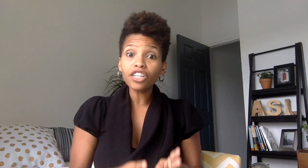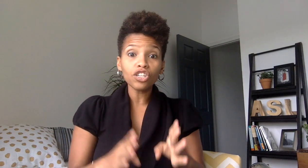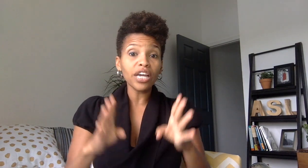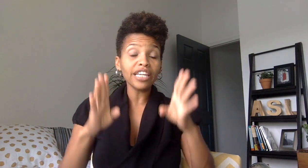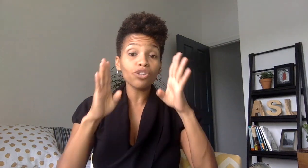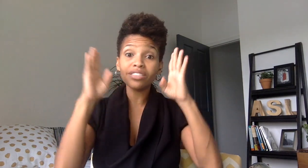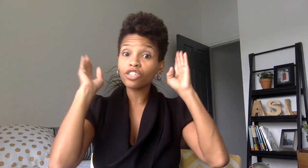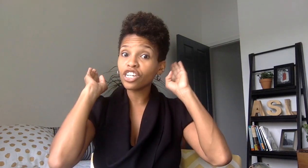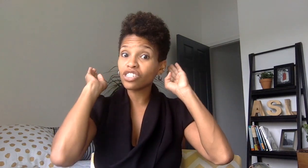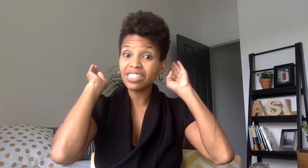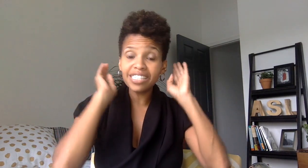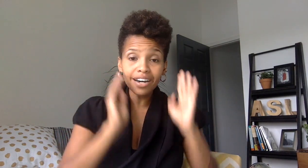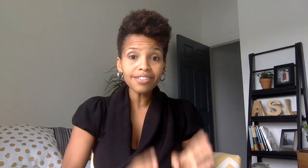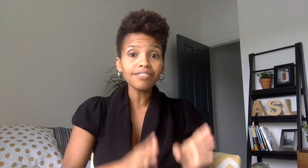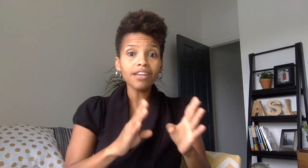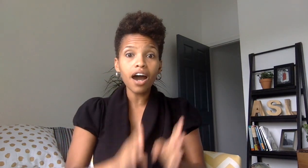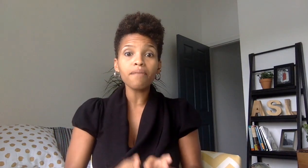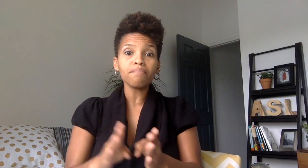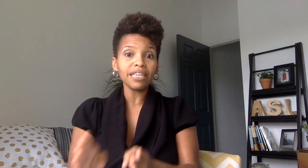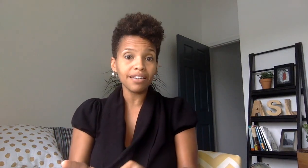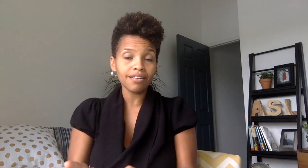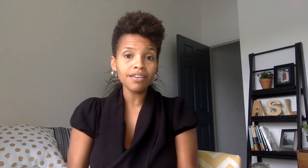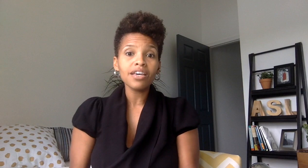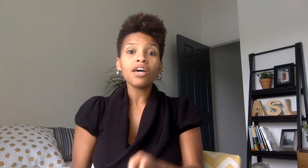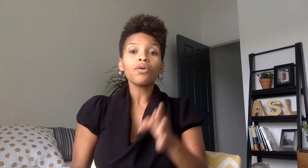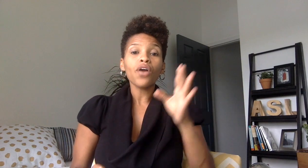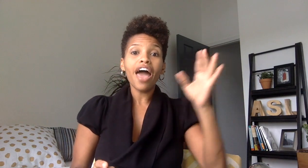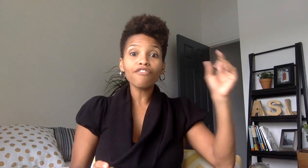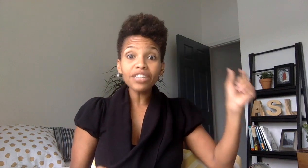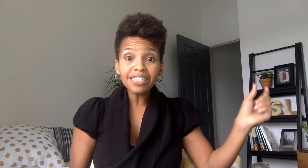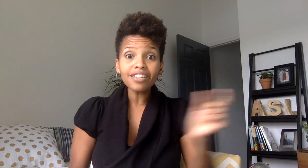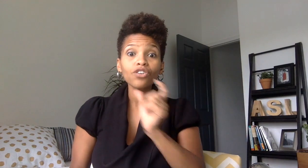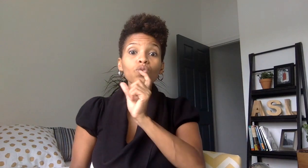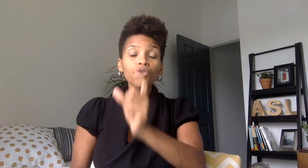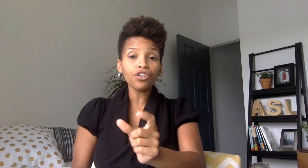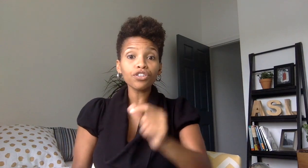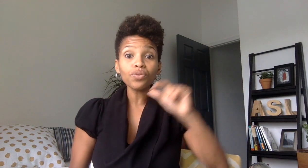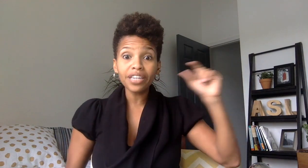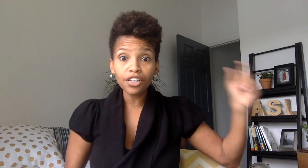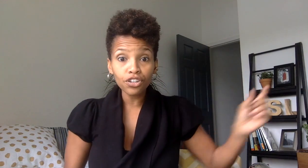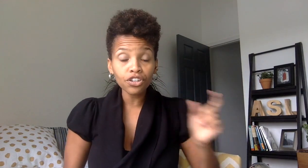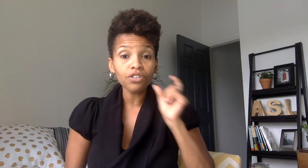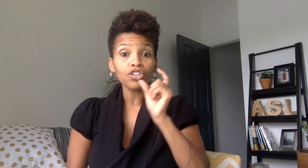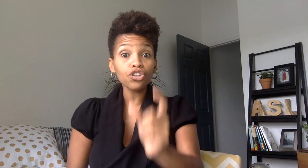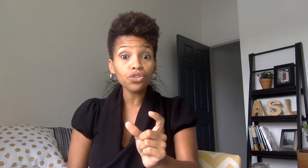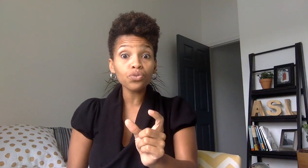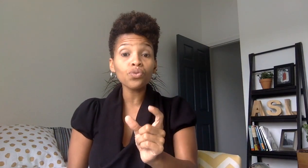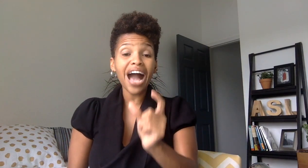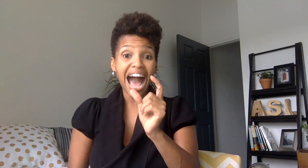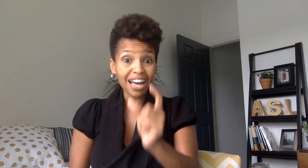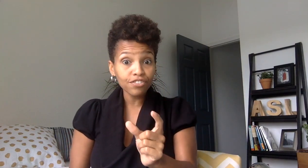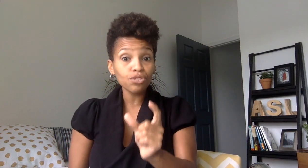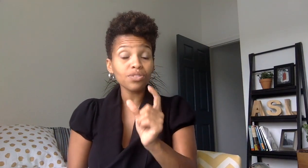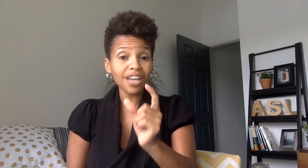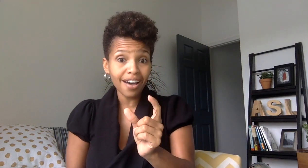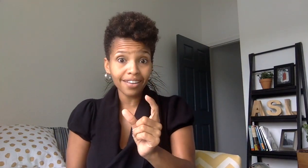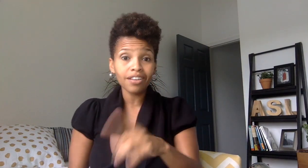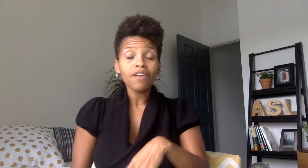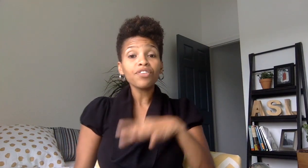a transliteration does not mean every single word you hear you have to sign the